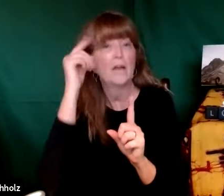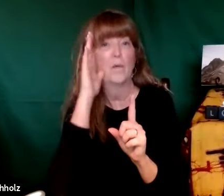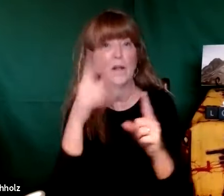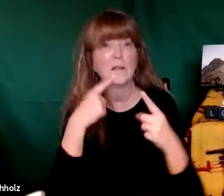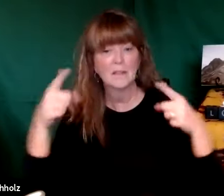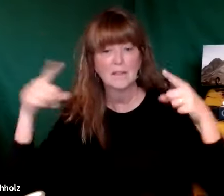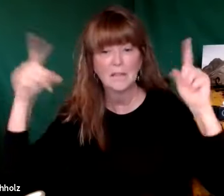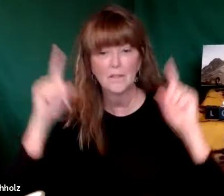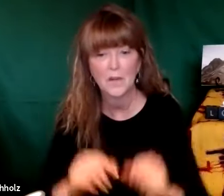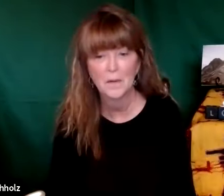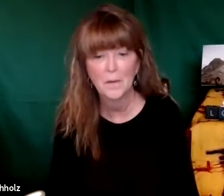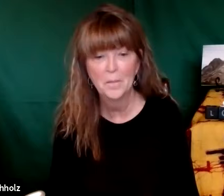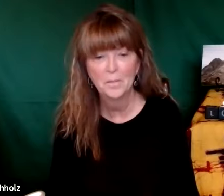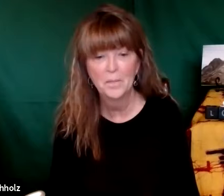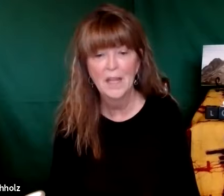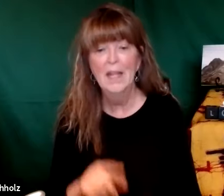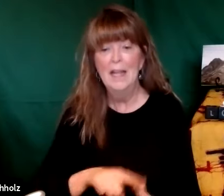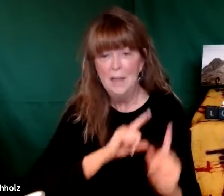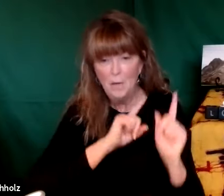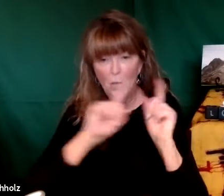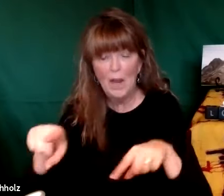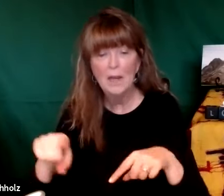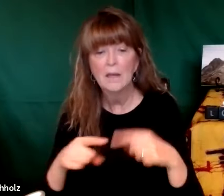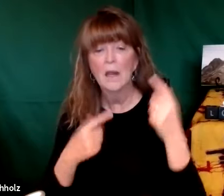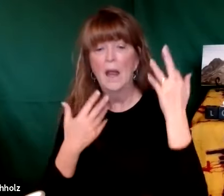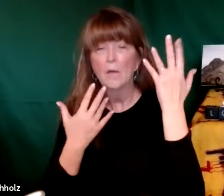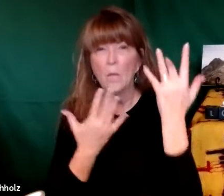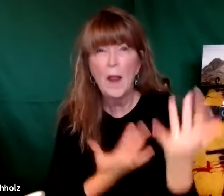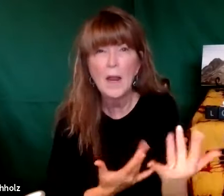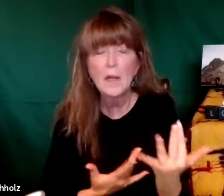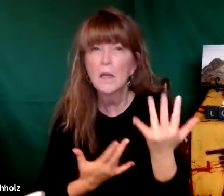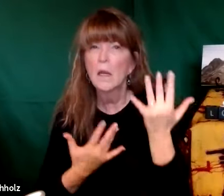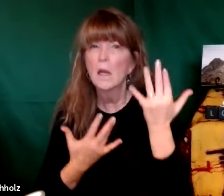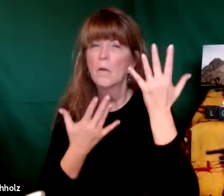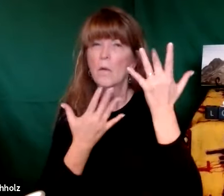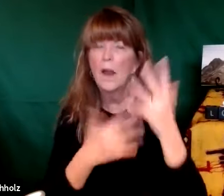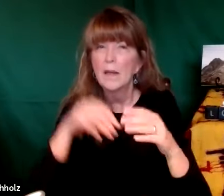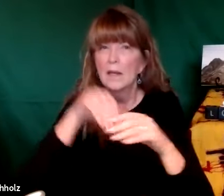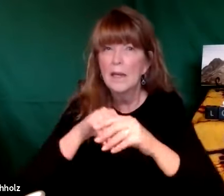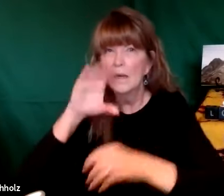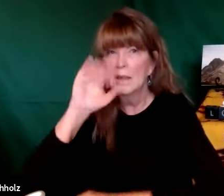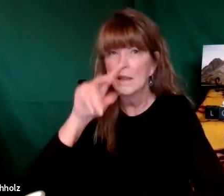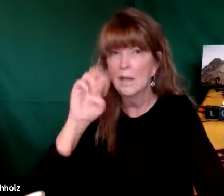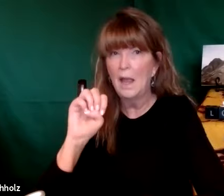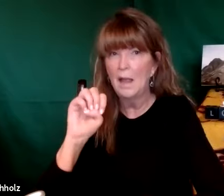but it didn't turn out the way Elijah thought things would he went to the mountain he came into the cave and he waited